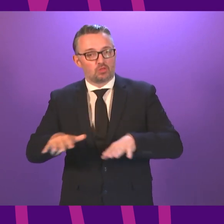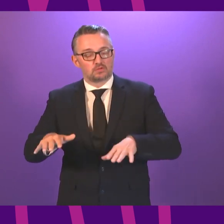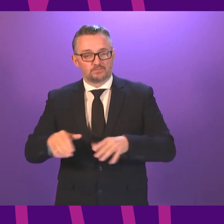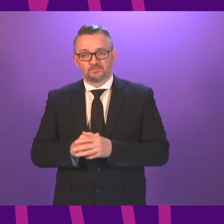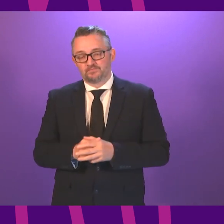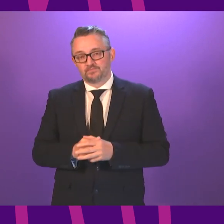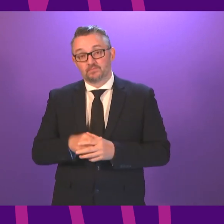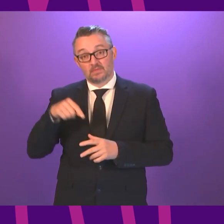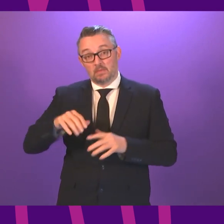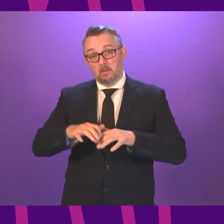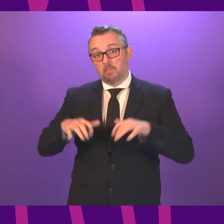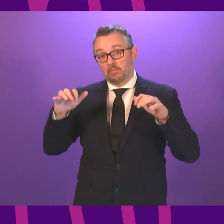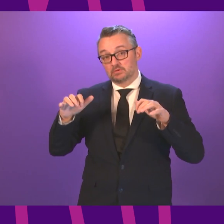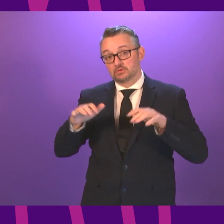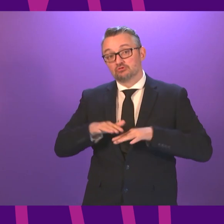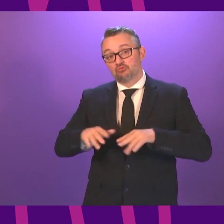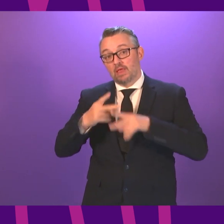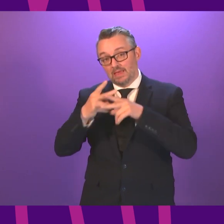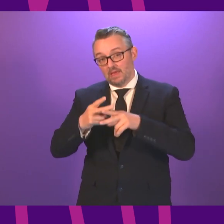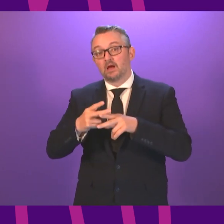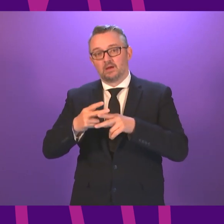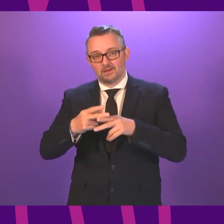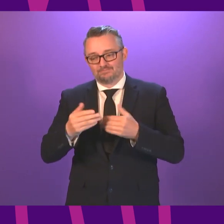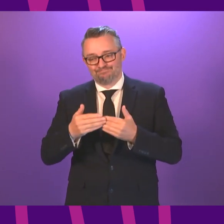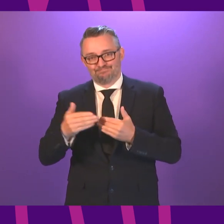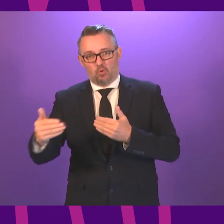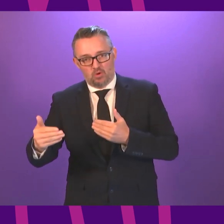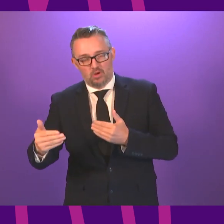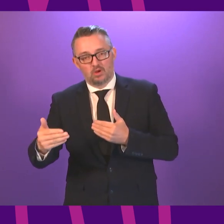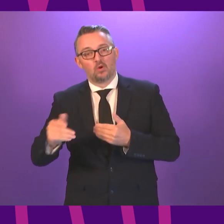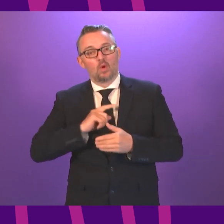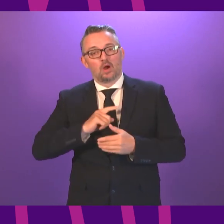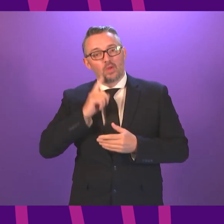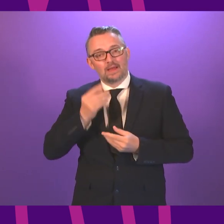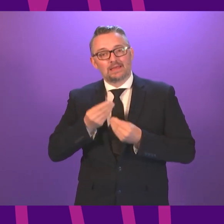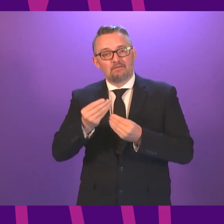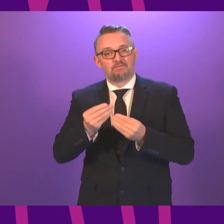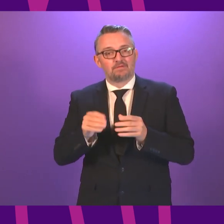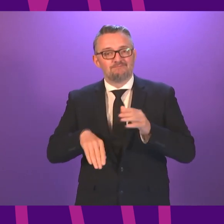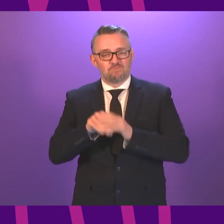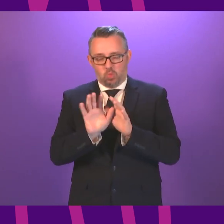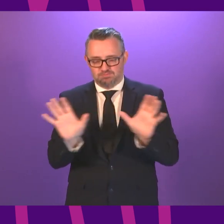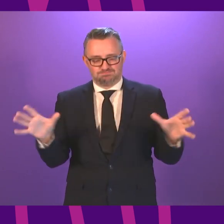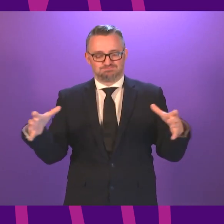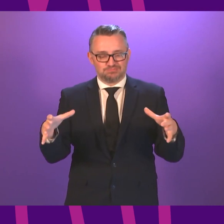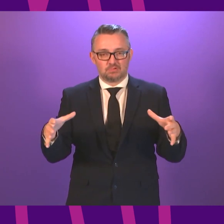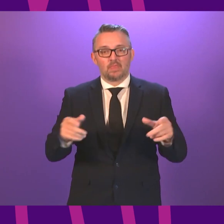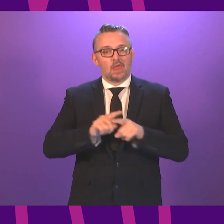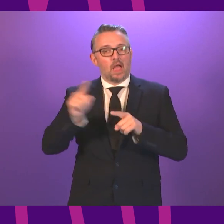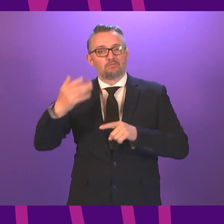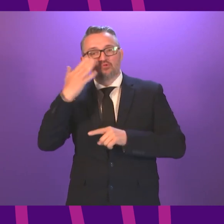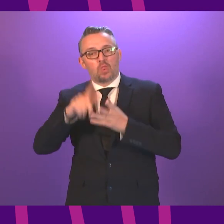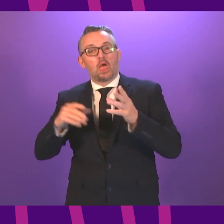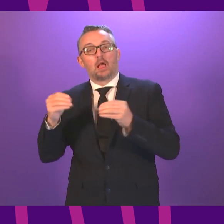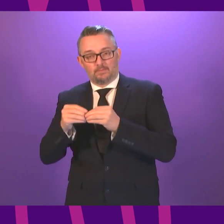Parliament, we will expand childcare further by developing, for example, the provision of wraparound care and after-school clubs. We